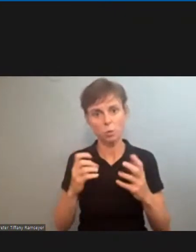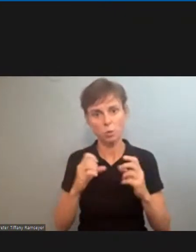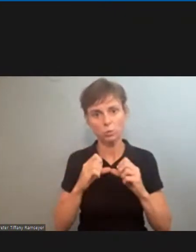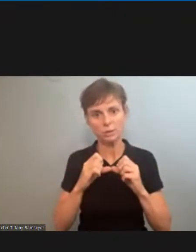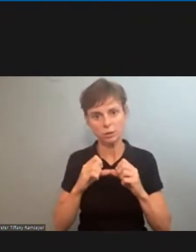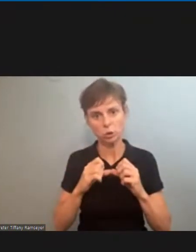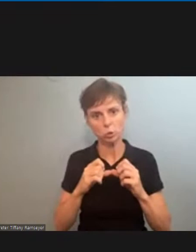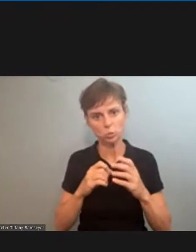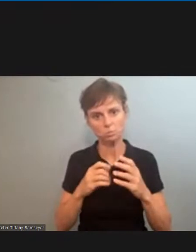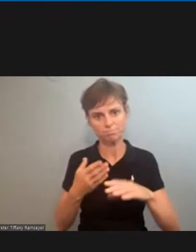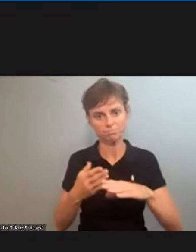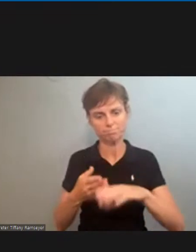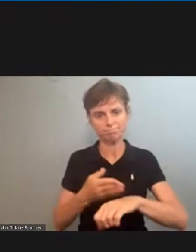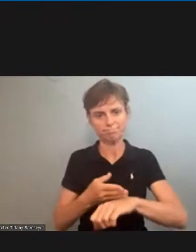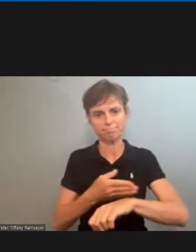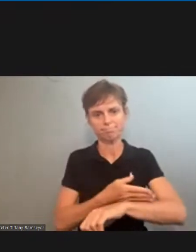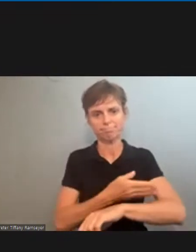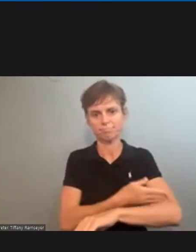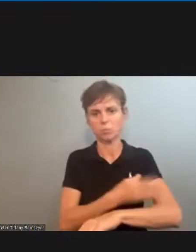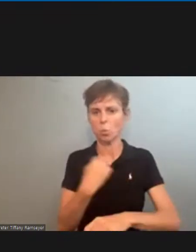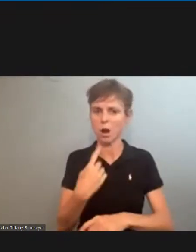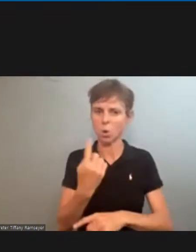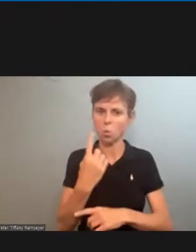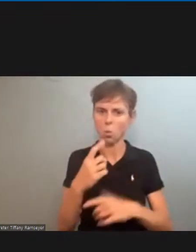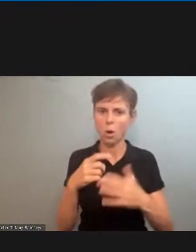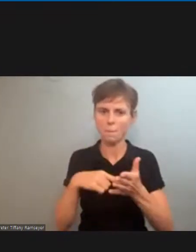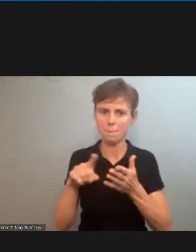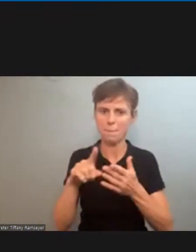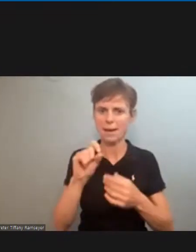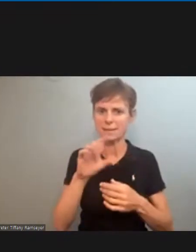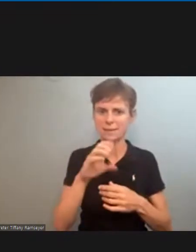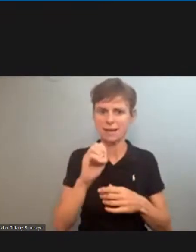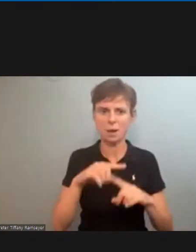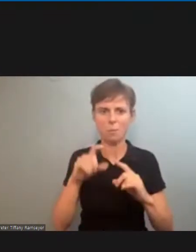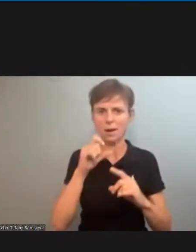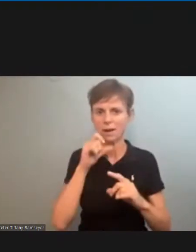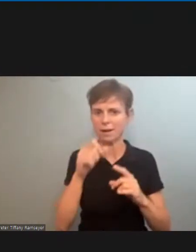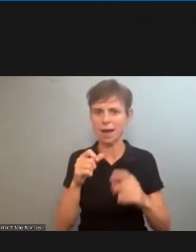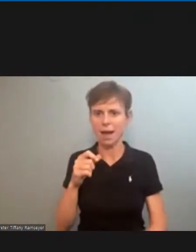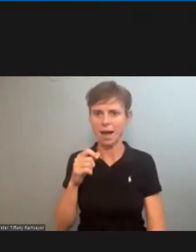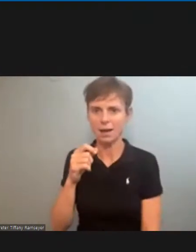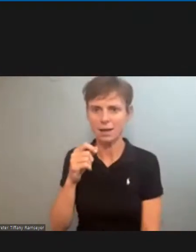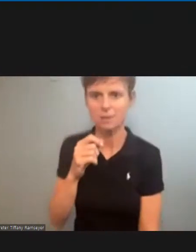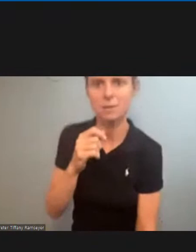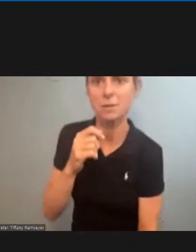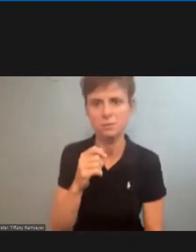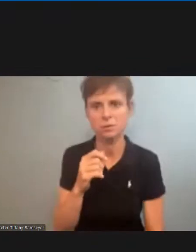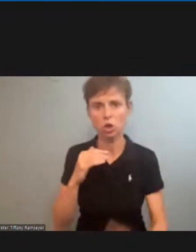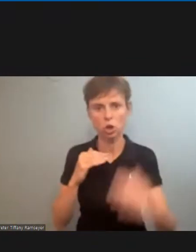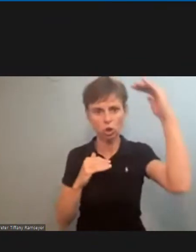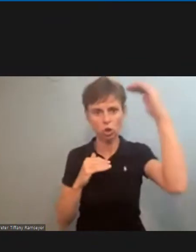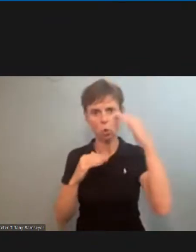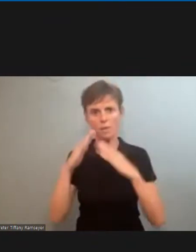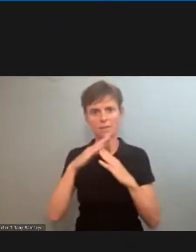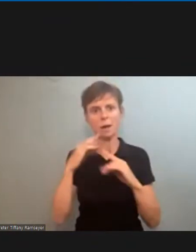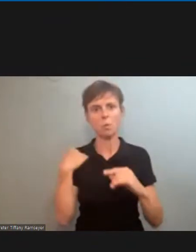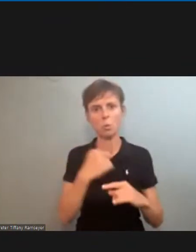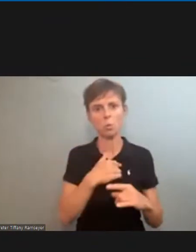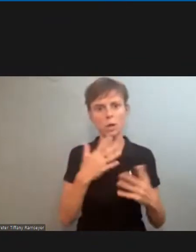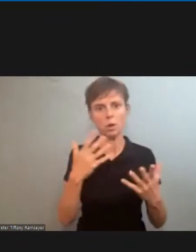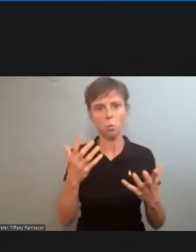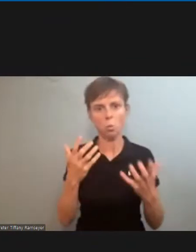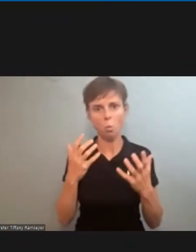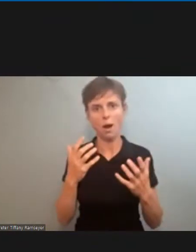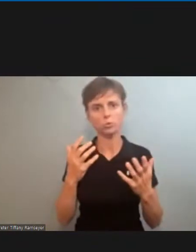march so we want a singular pay scale but we don't want a singular pay scale by bringing the top down we want a singular pay scale by bringing